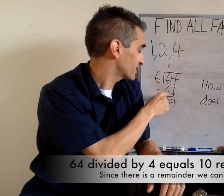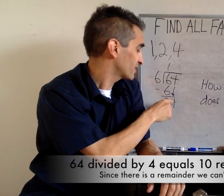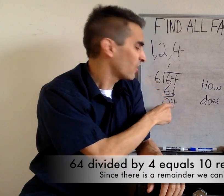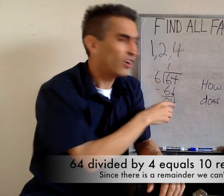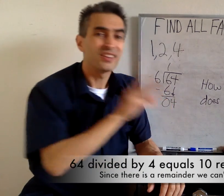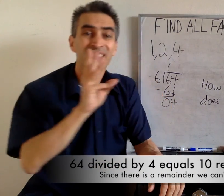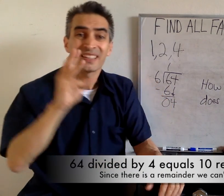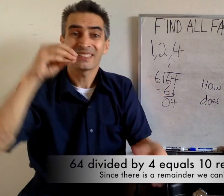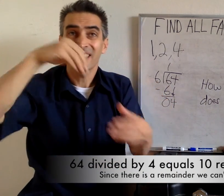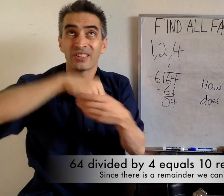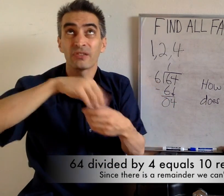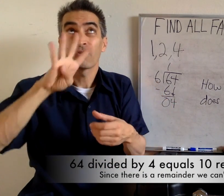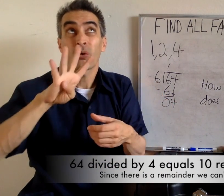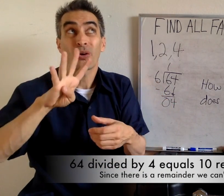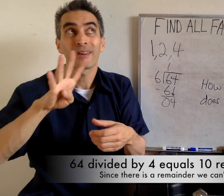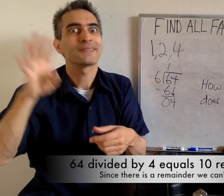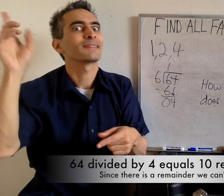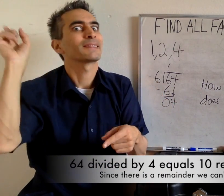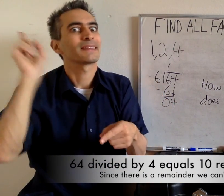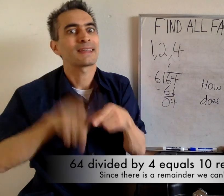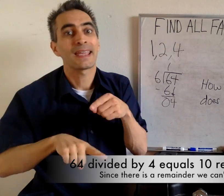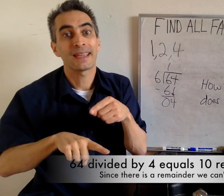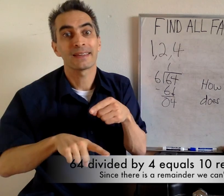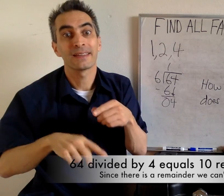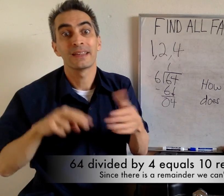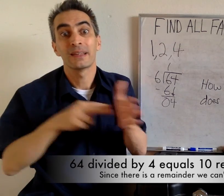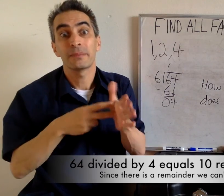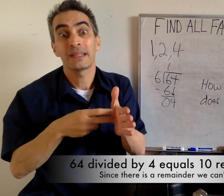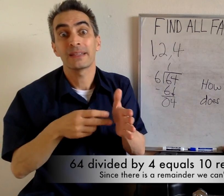6 goes into 4. It can't.